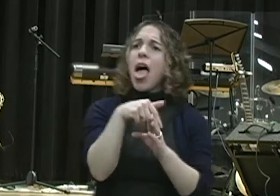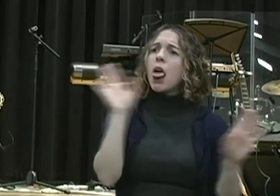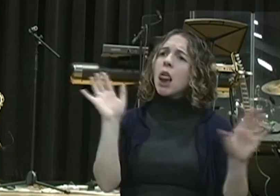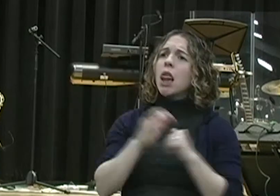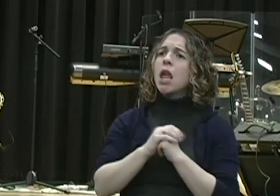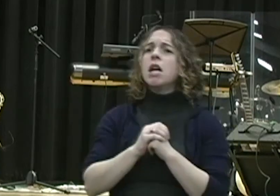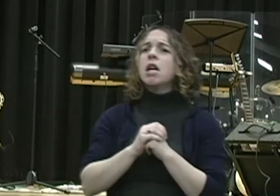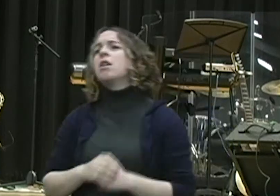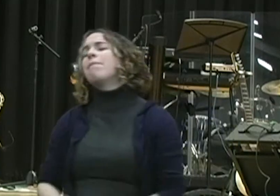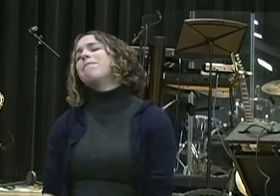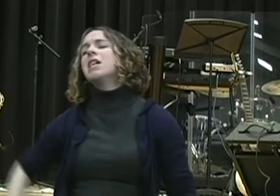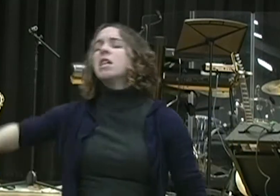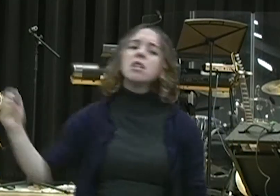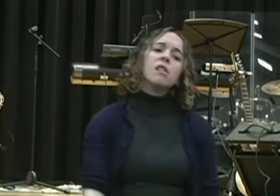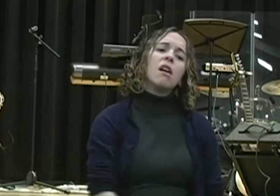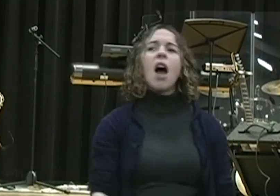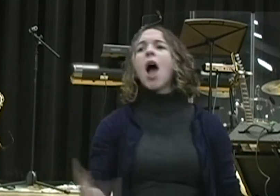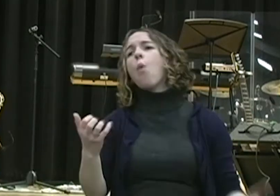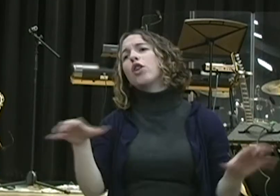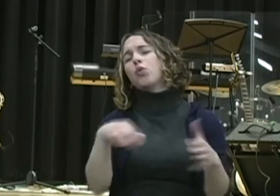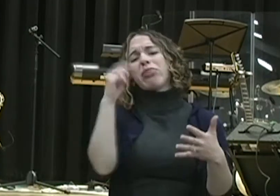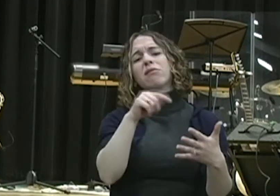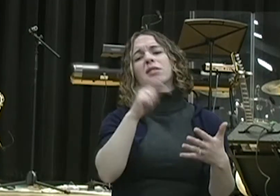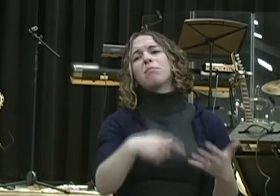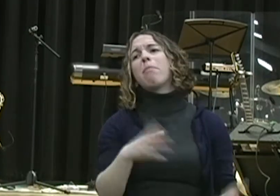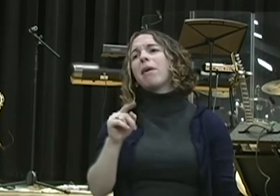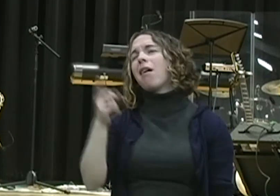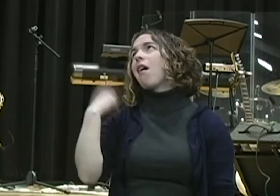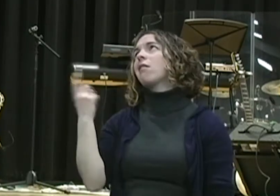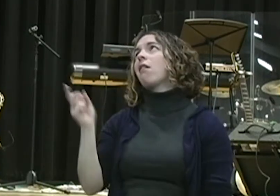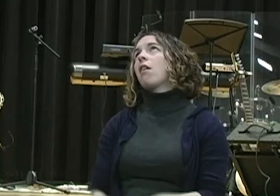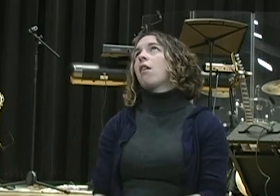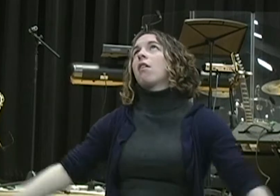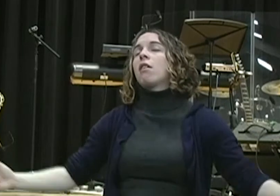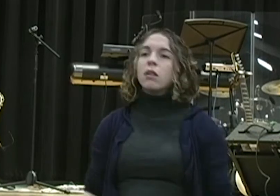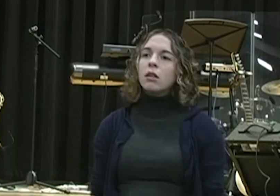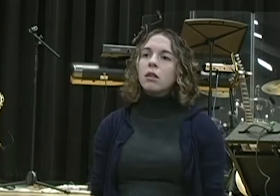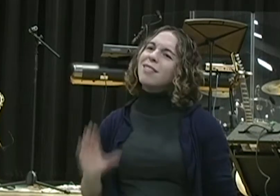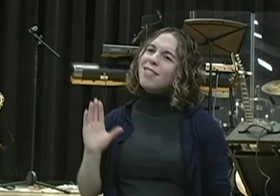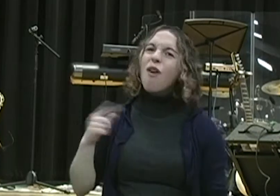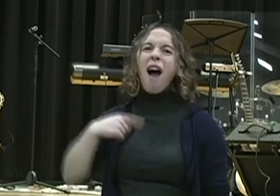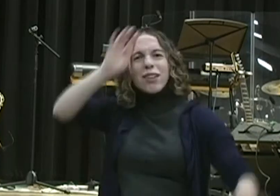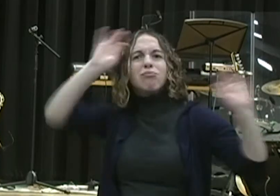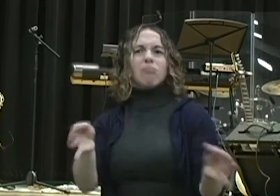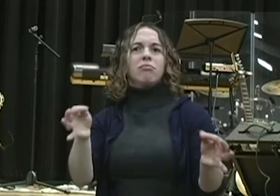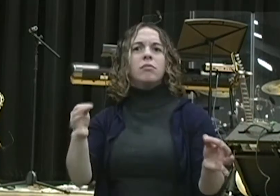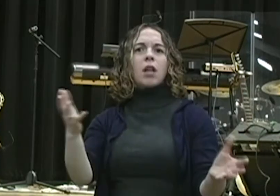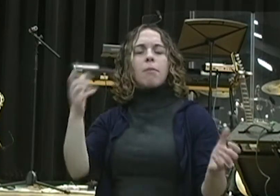not going to judge you. You might think that that's okay. Others can, but I choose not to. Why? I choose to go to a walk a higher level. I choose to